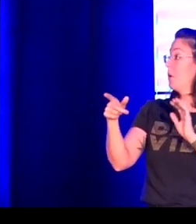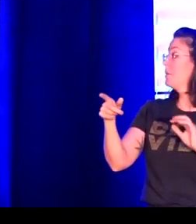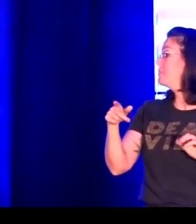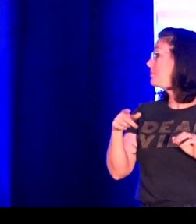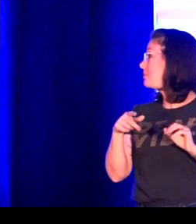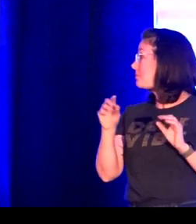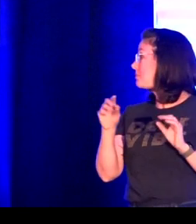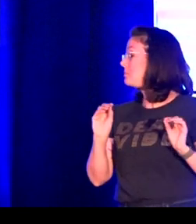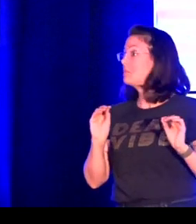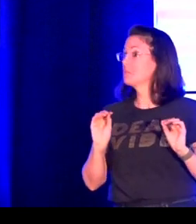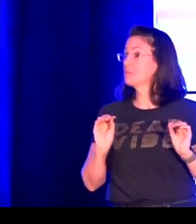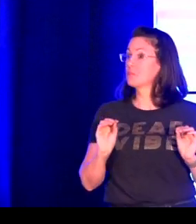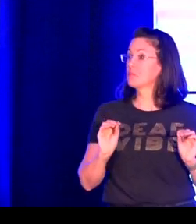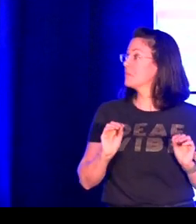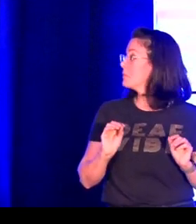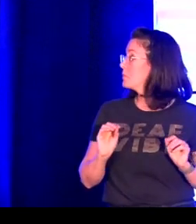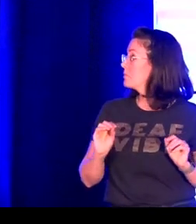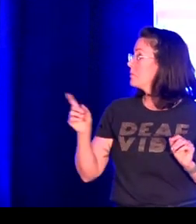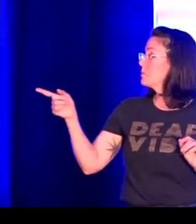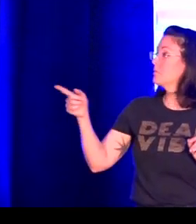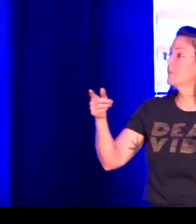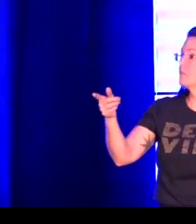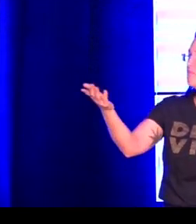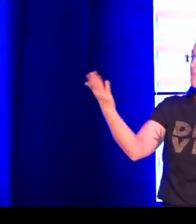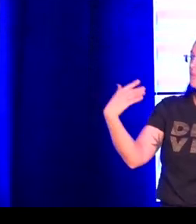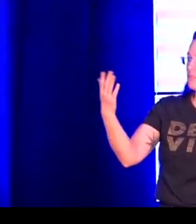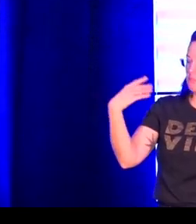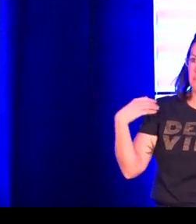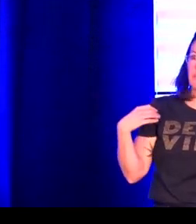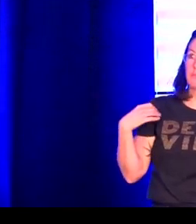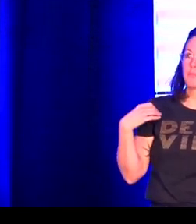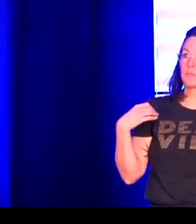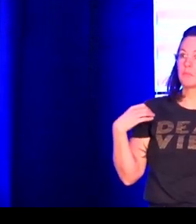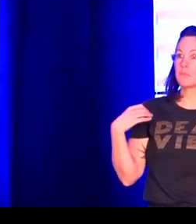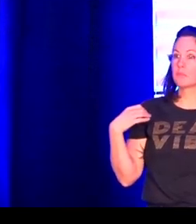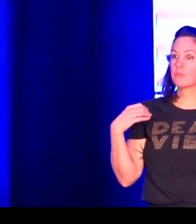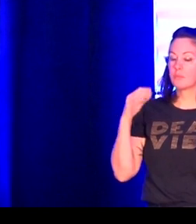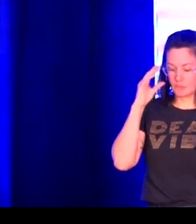mirror your, oh, do we have an interpreter who's going to?